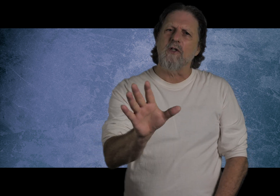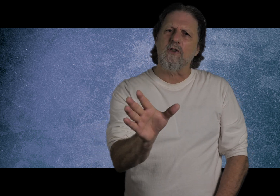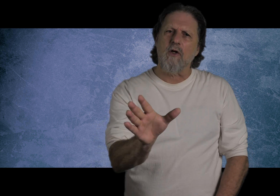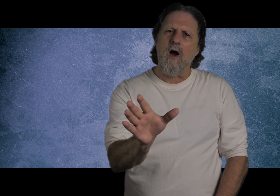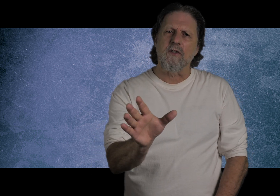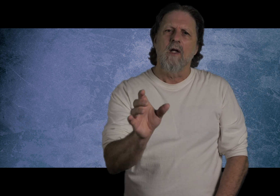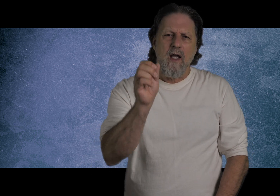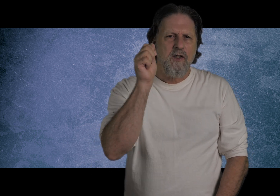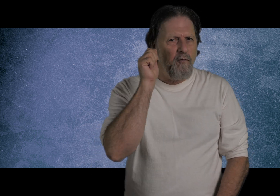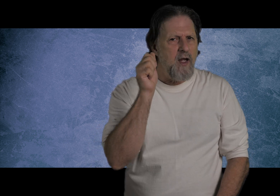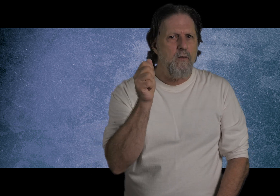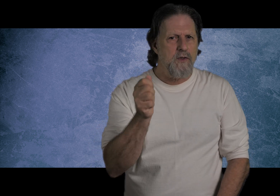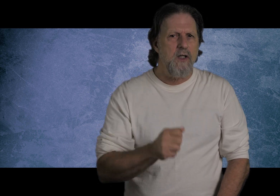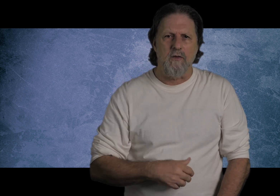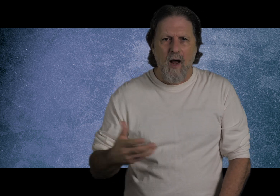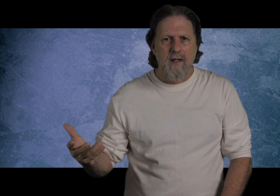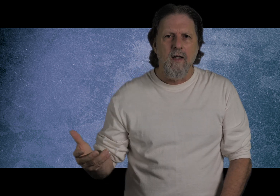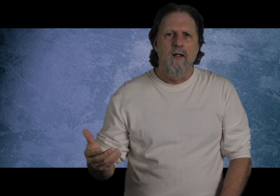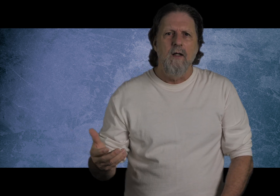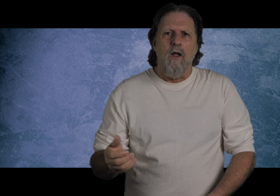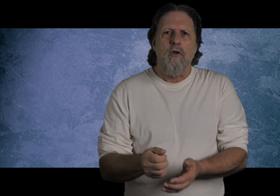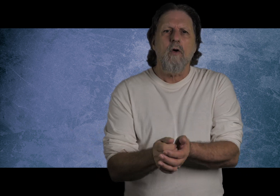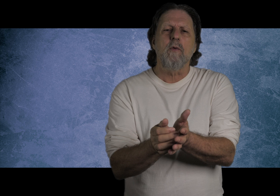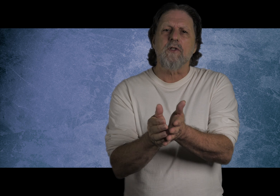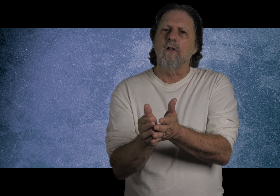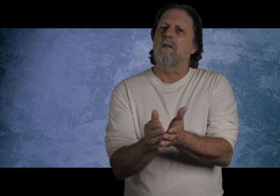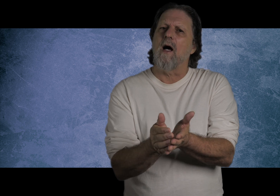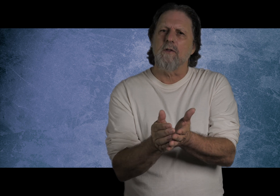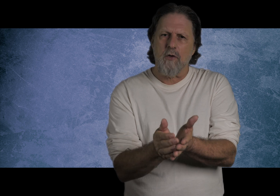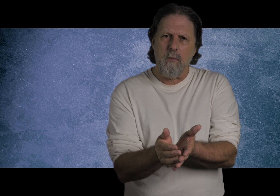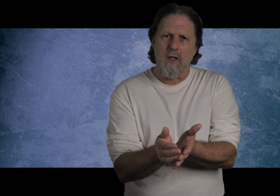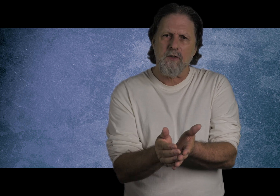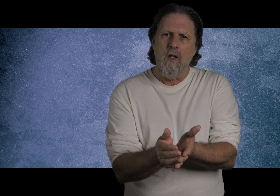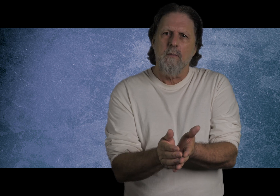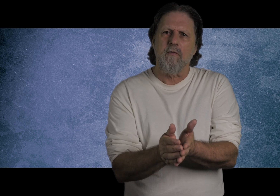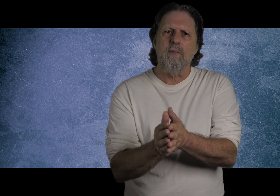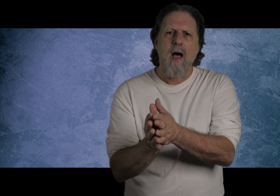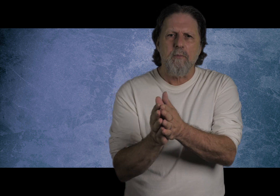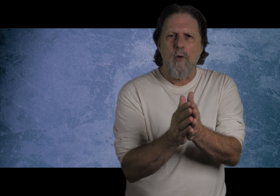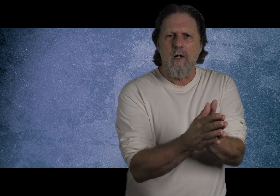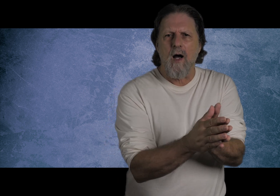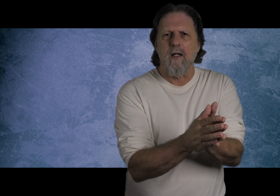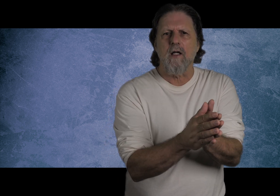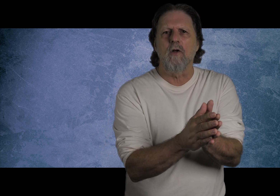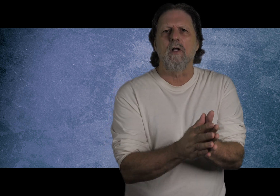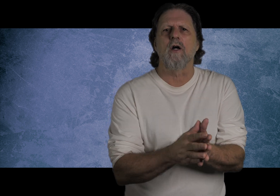since the cross. His fate was sealed, right? Though he was still allowed to trouble us, but from that point on, he could no longer